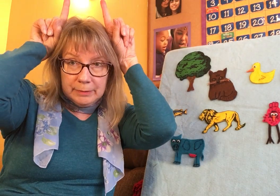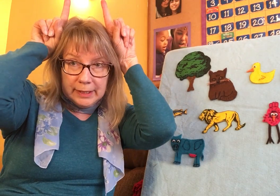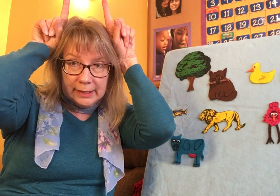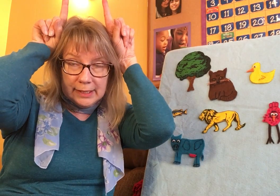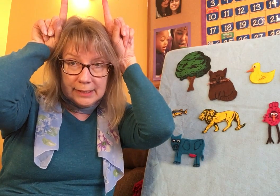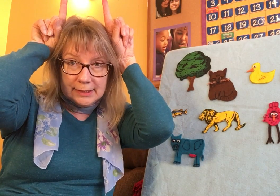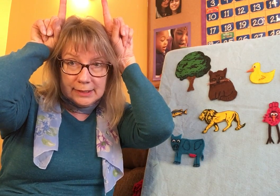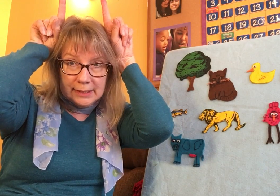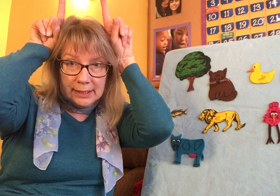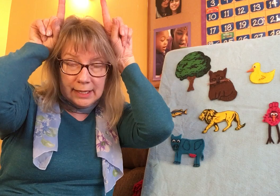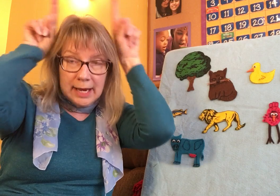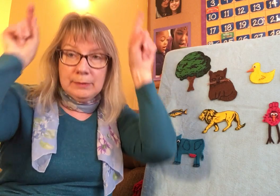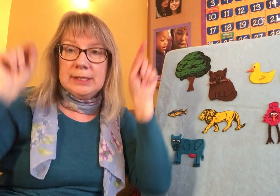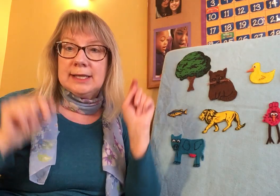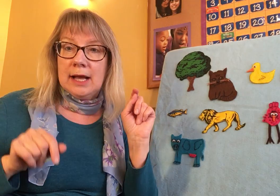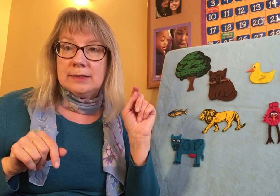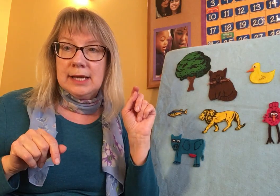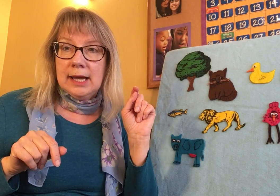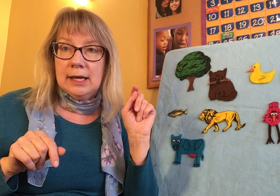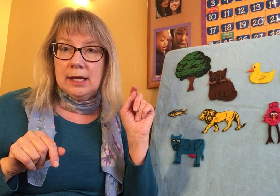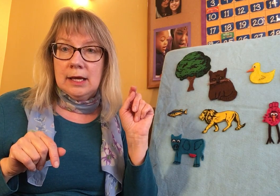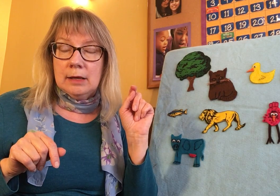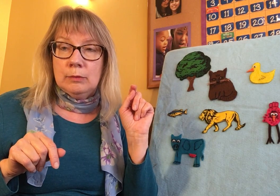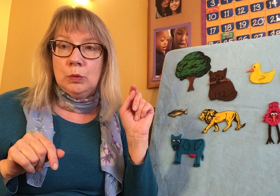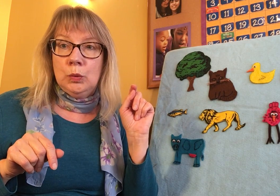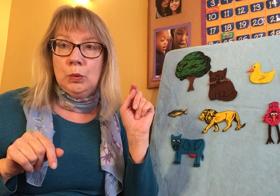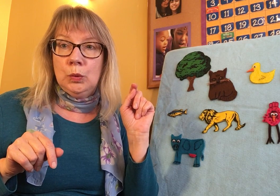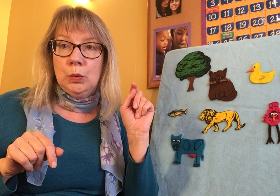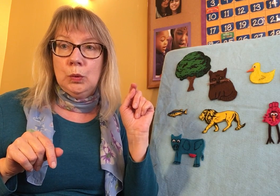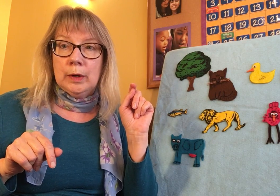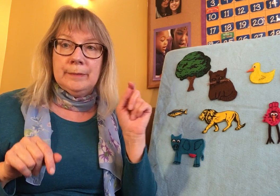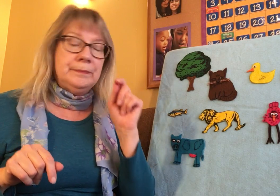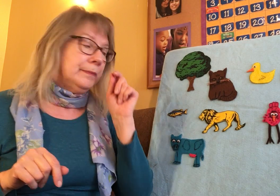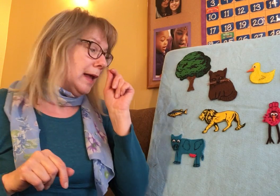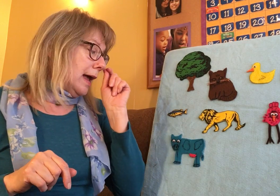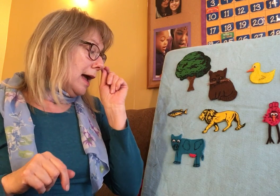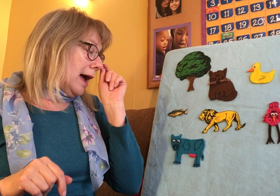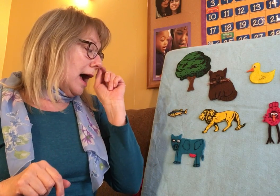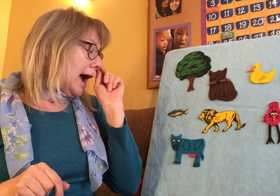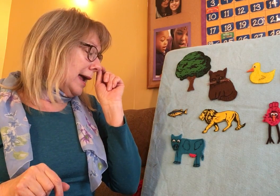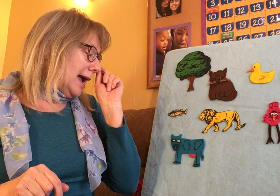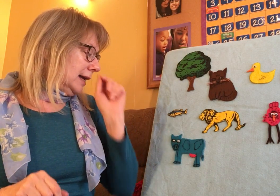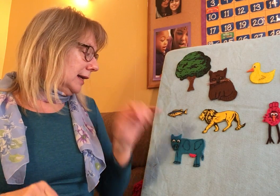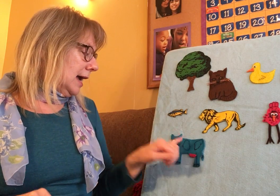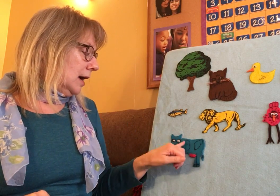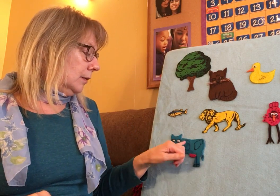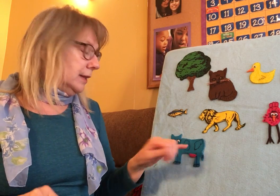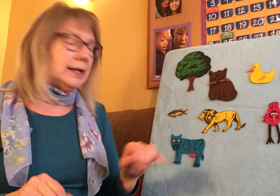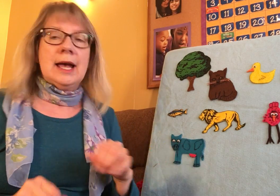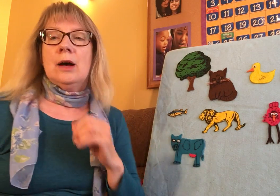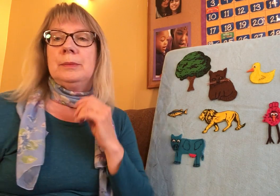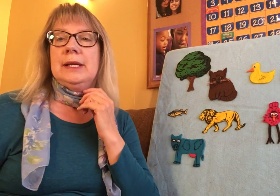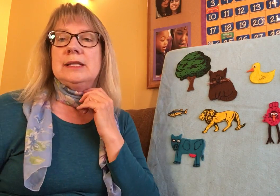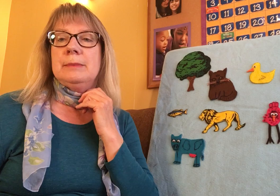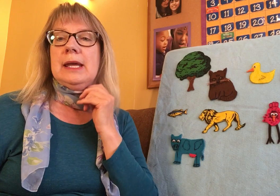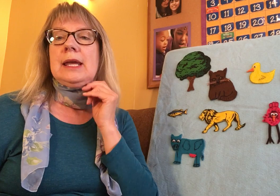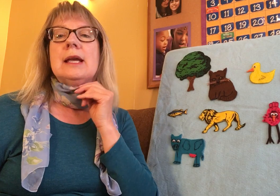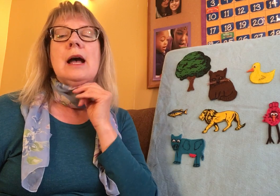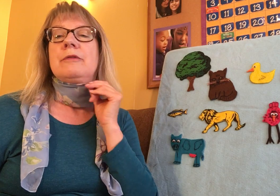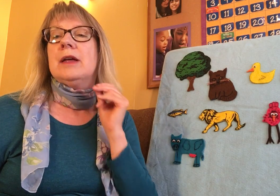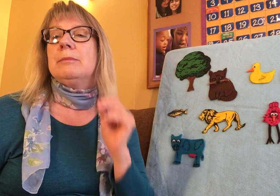like this. And what does the cow say? Moo. I had a cow and the cow pleased me. I fed